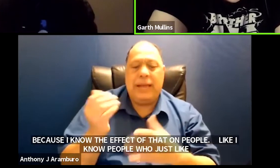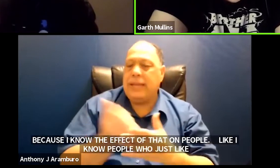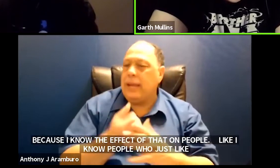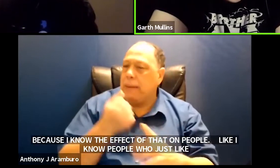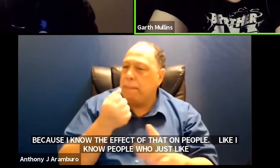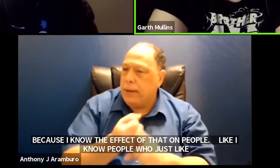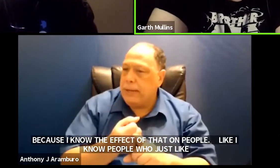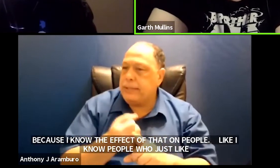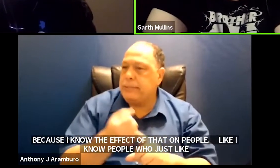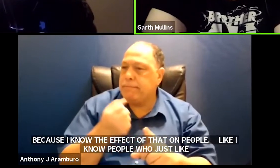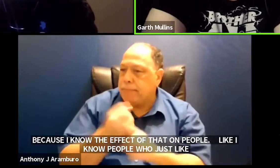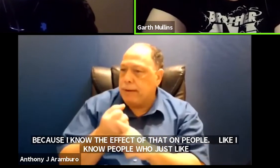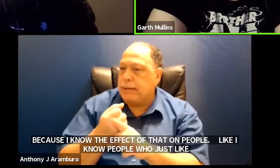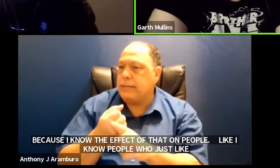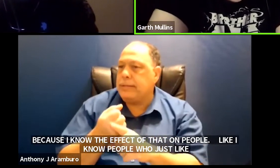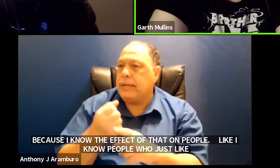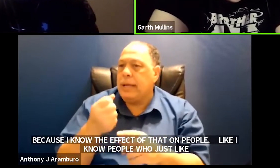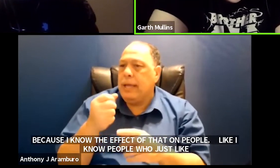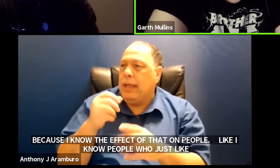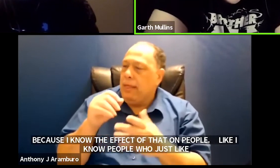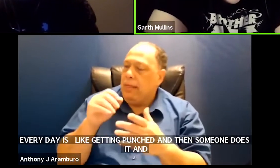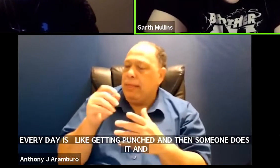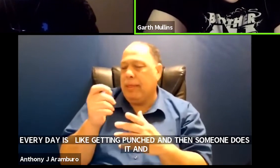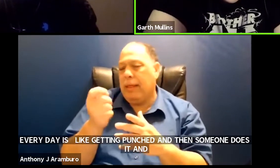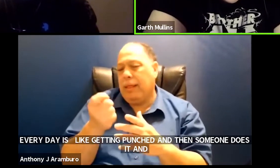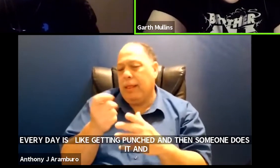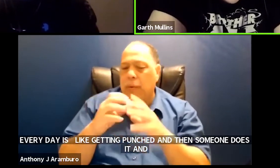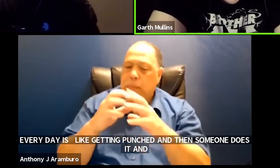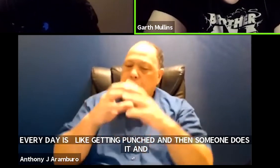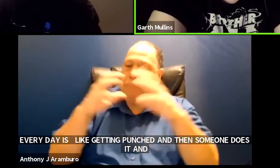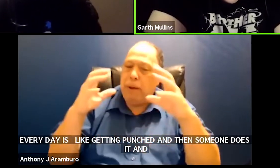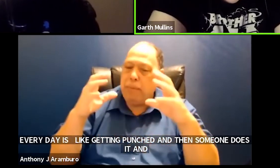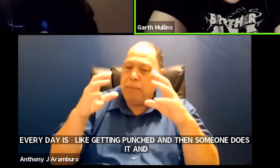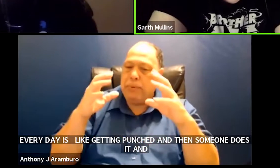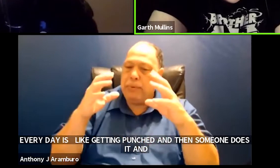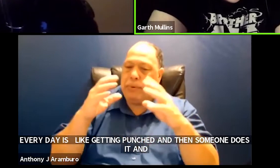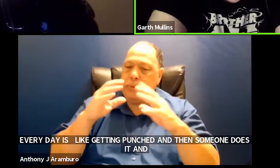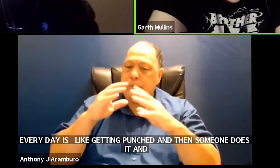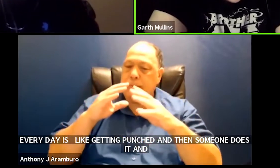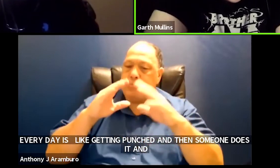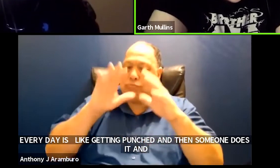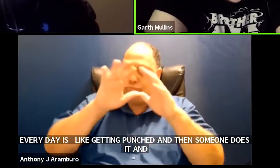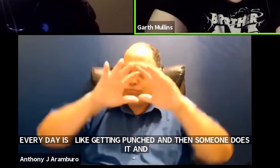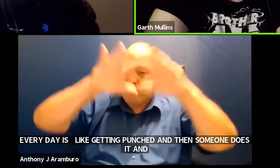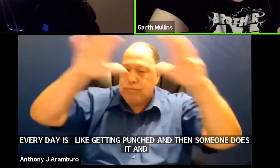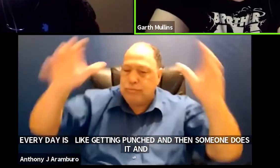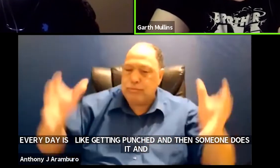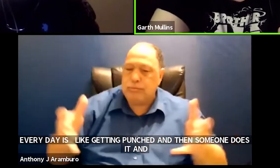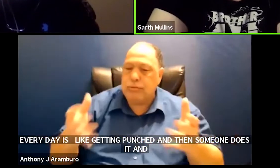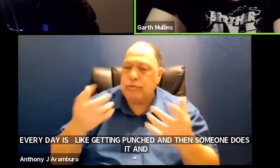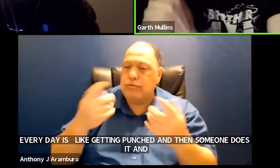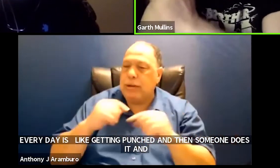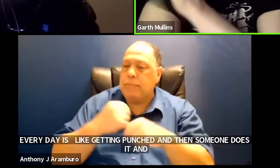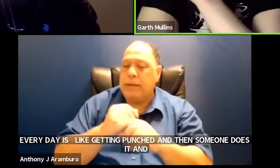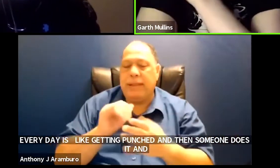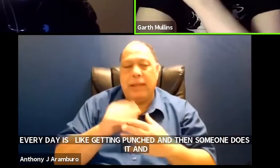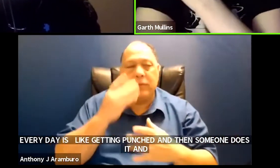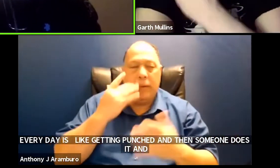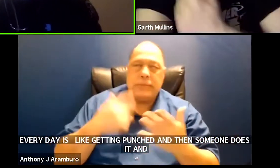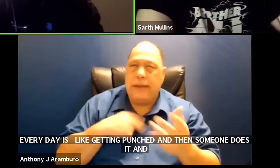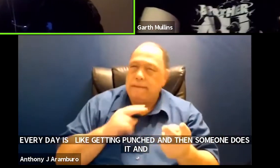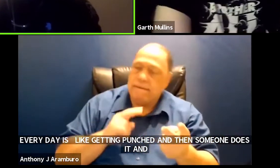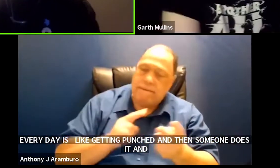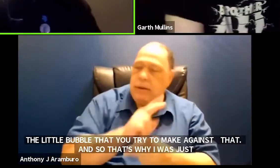does it in the little the little bubble that you try to make against that and so that's why i was just like fuck you guys so so much